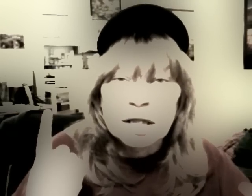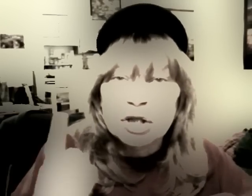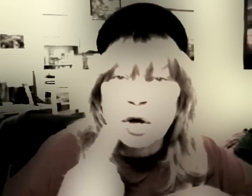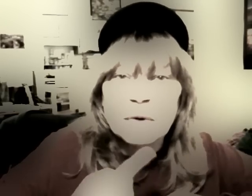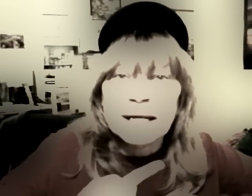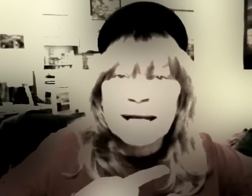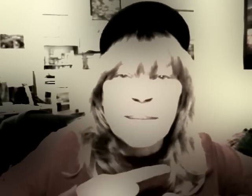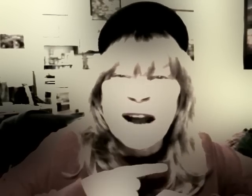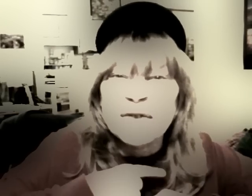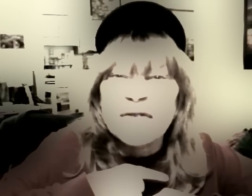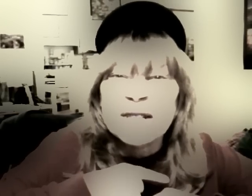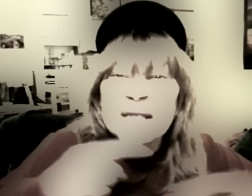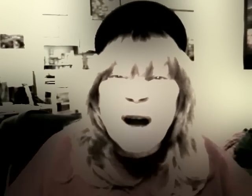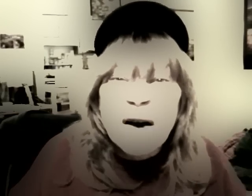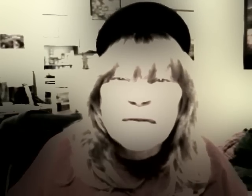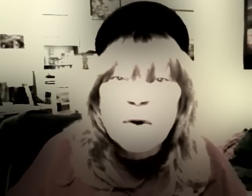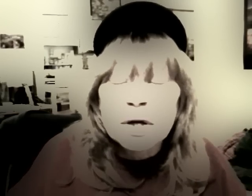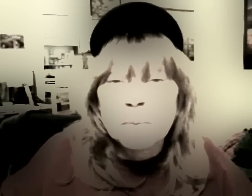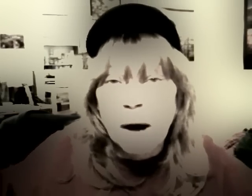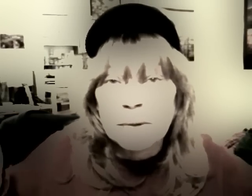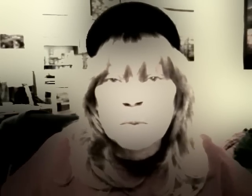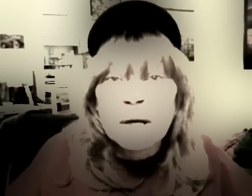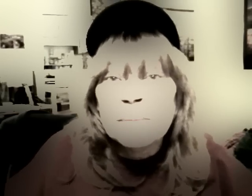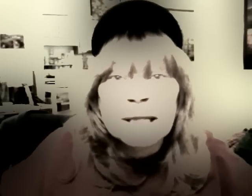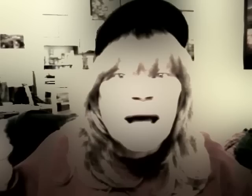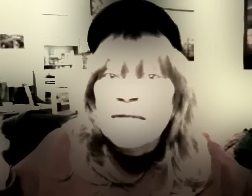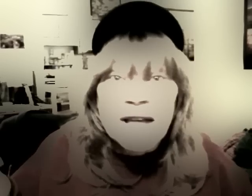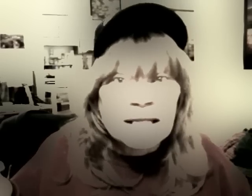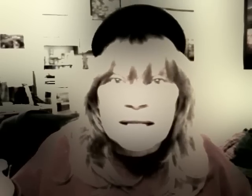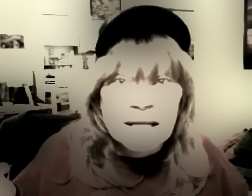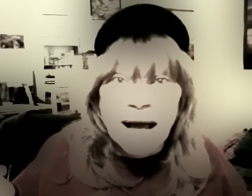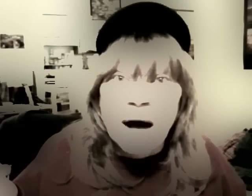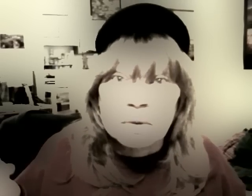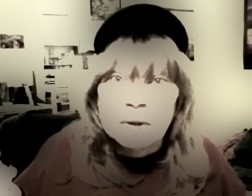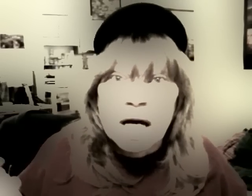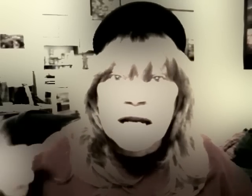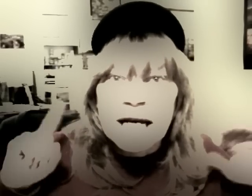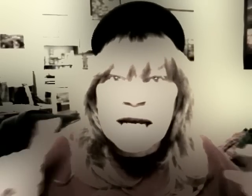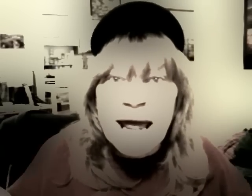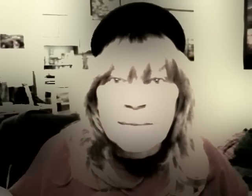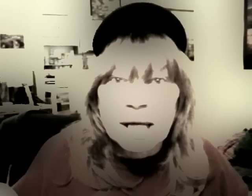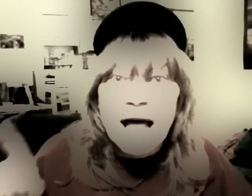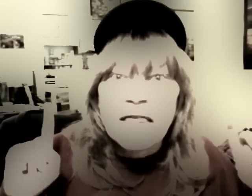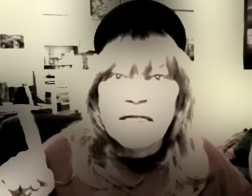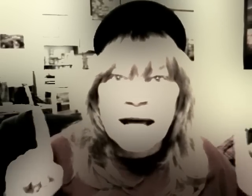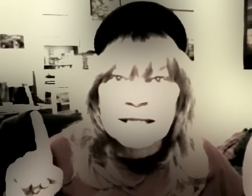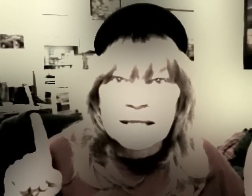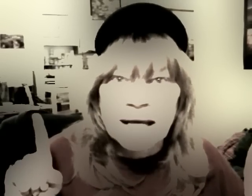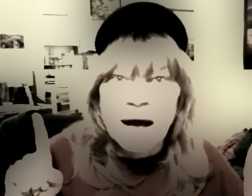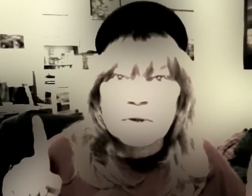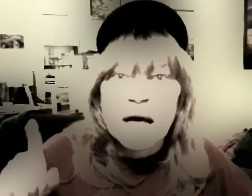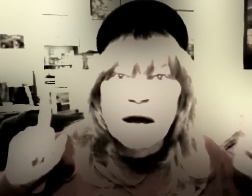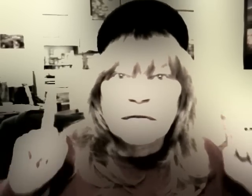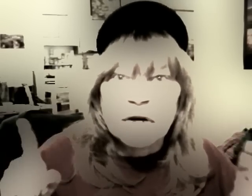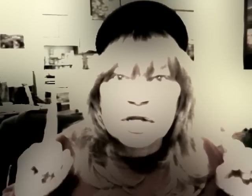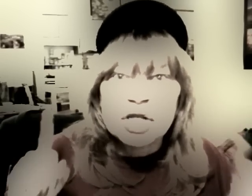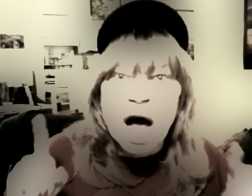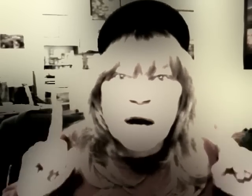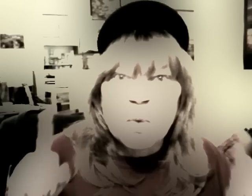It doesn't matter if you feel sorry for it. You probably will, but that doesn't count. Name it. That does count. 1 John 1